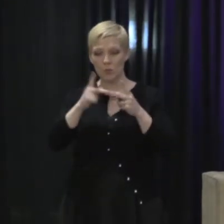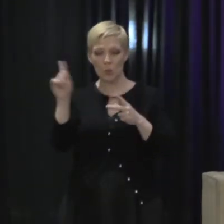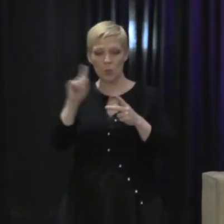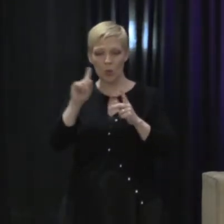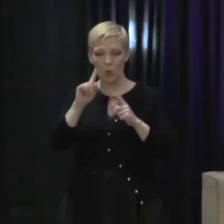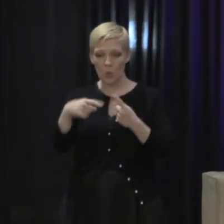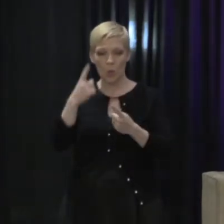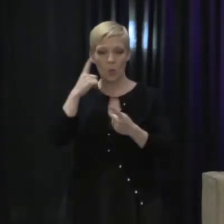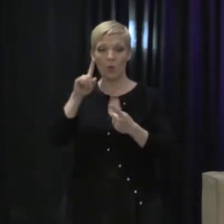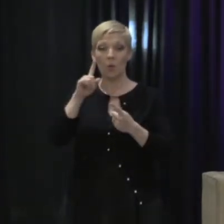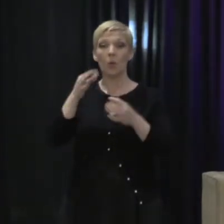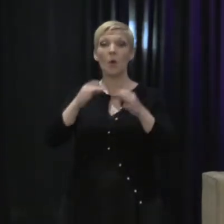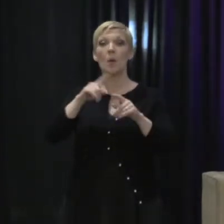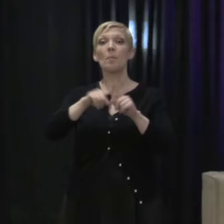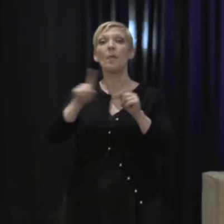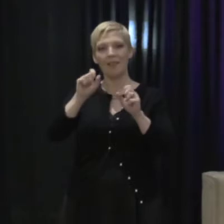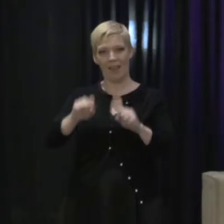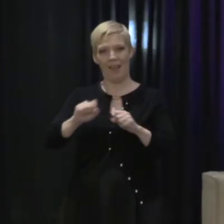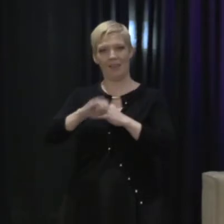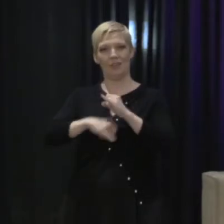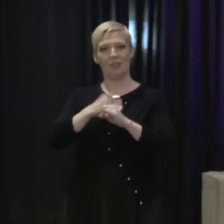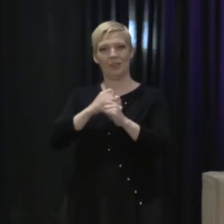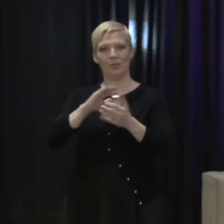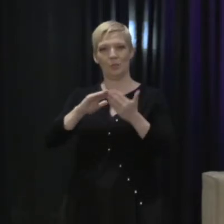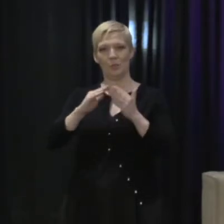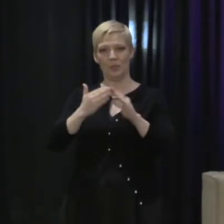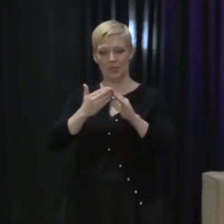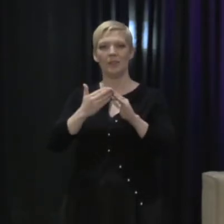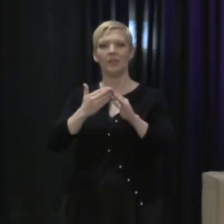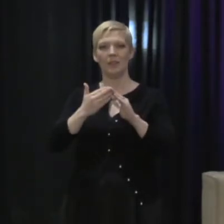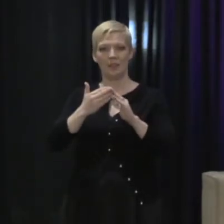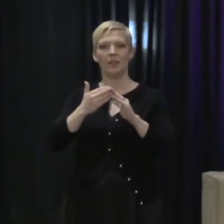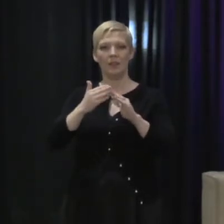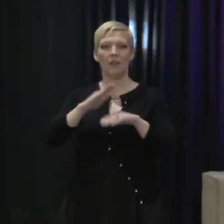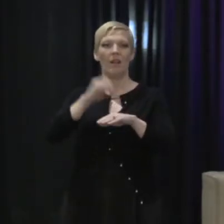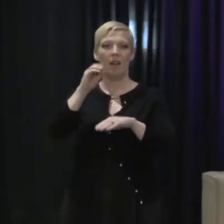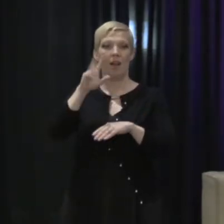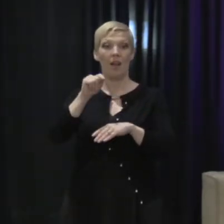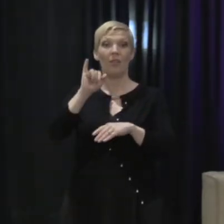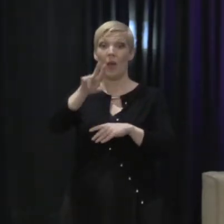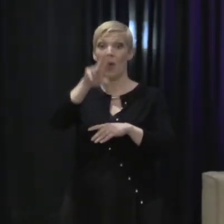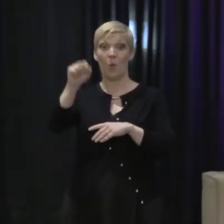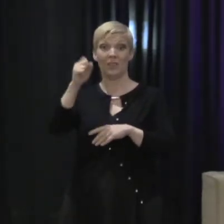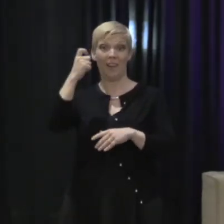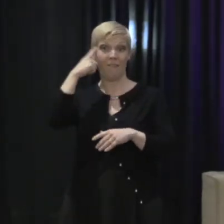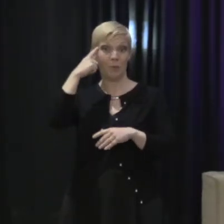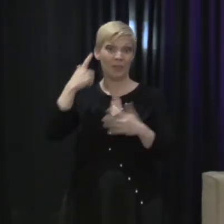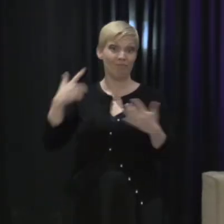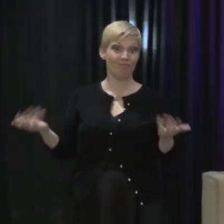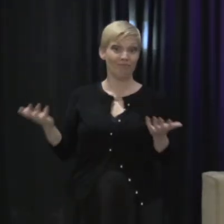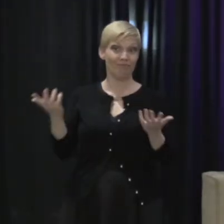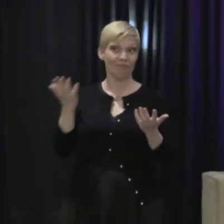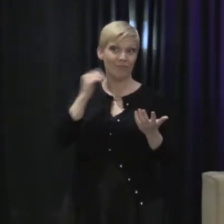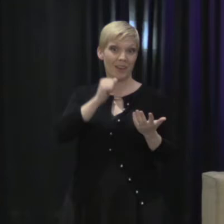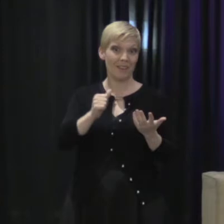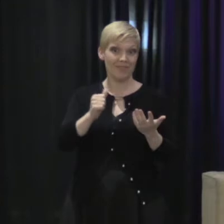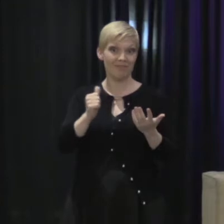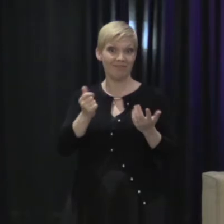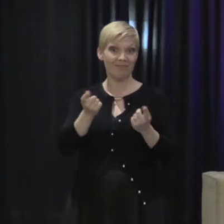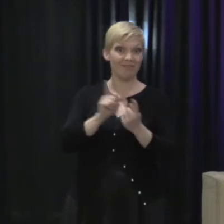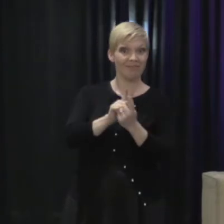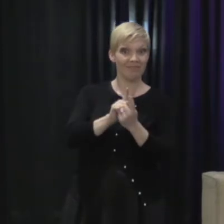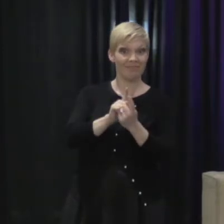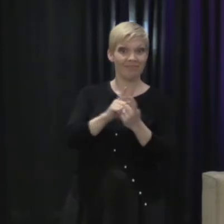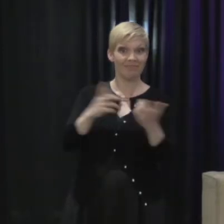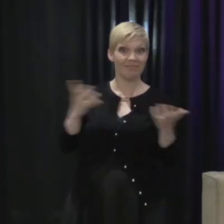U.S., but we could go to the international community and call out the United States government. What do you think about that? And so kind of,